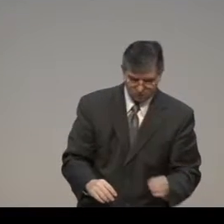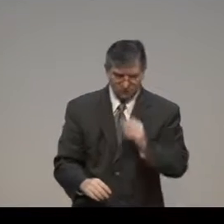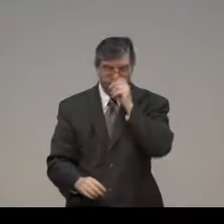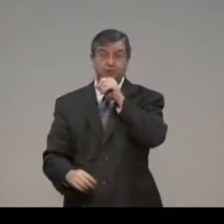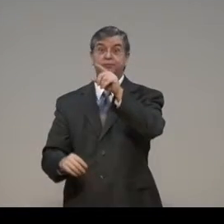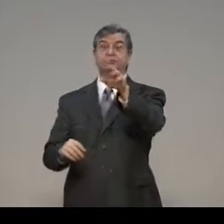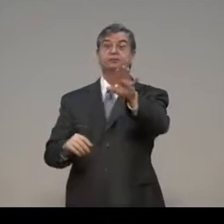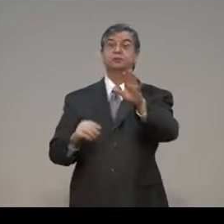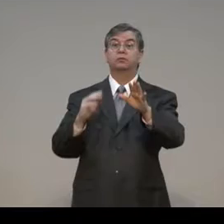Let me explain.